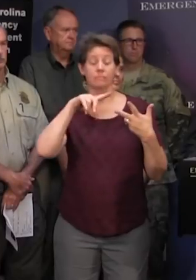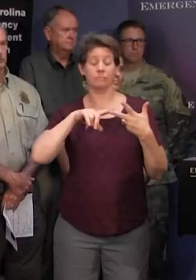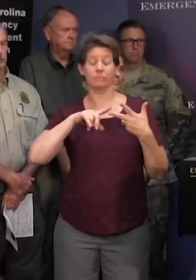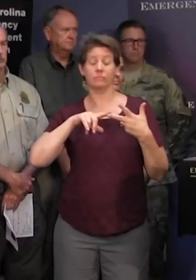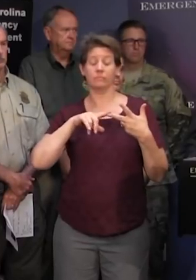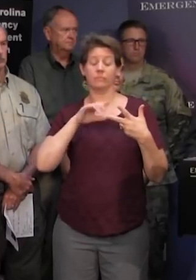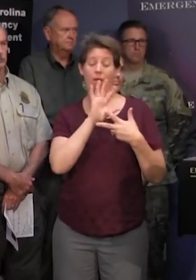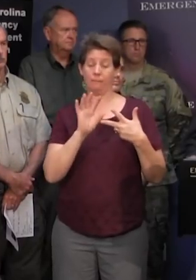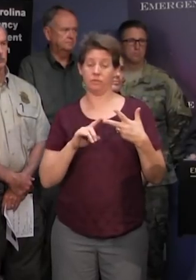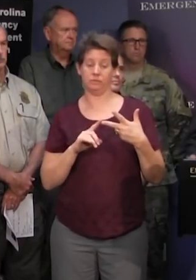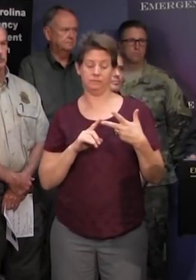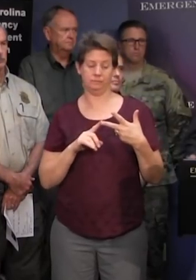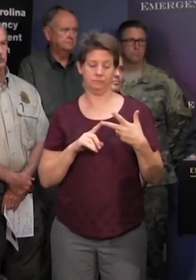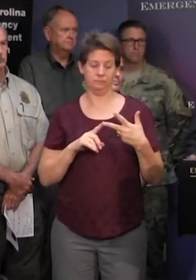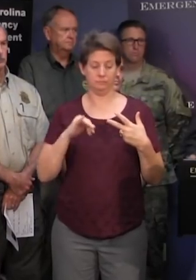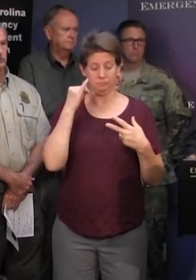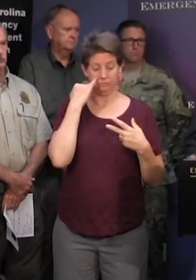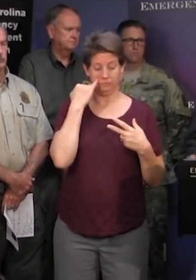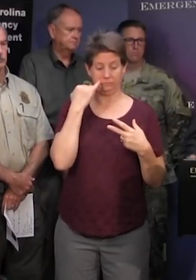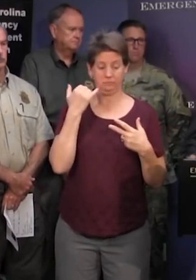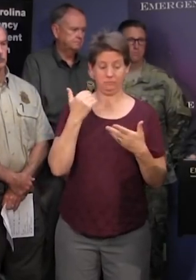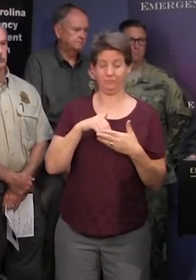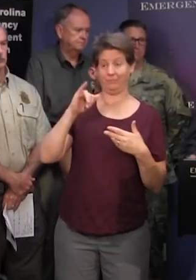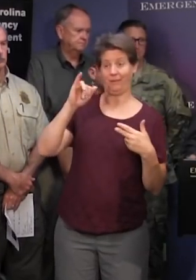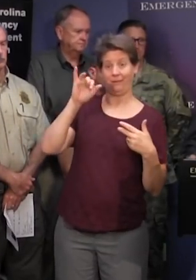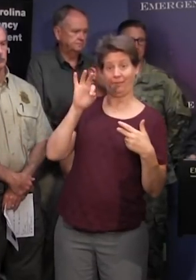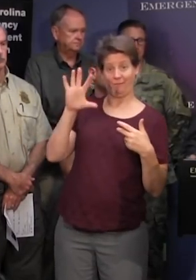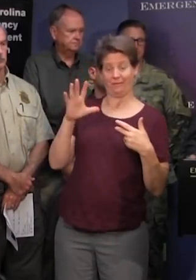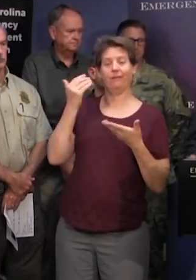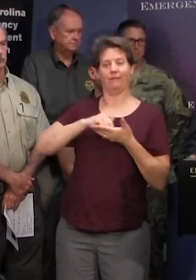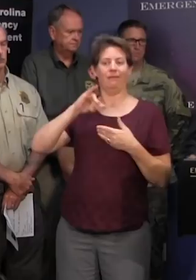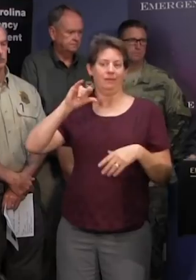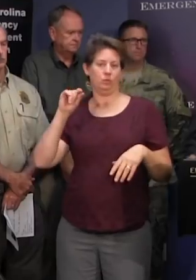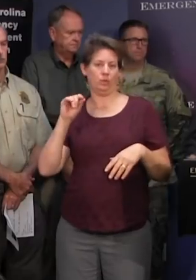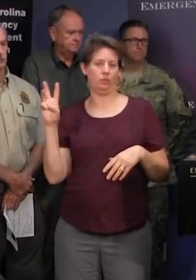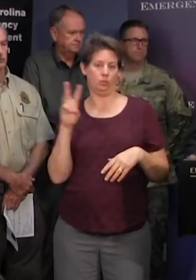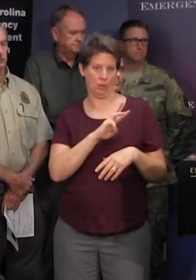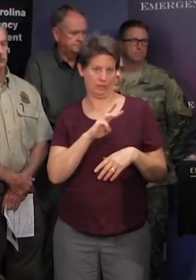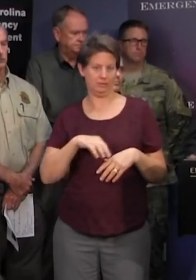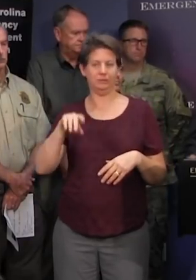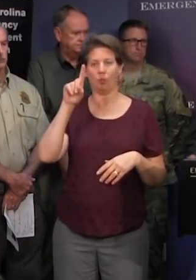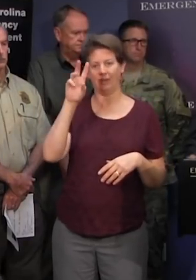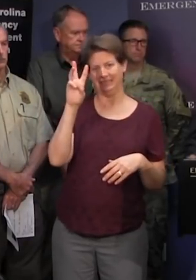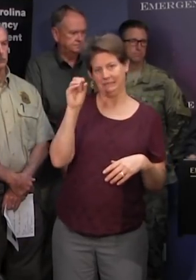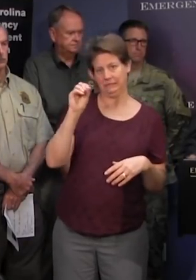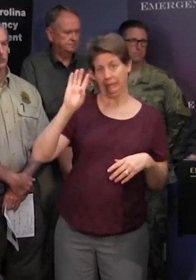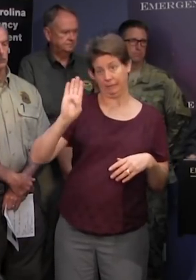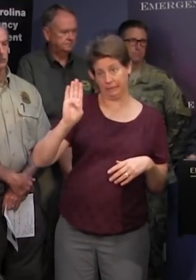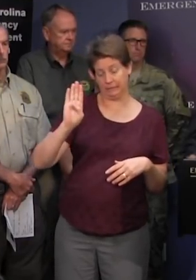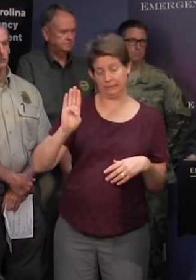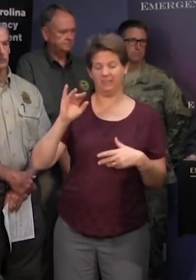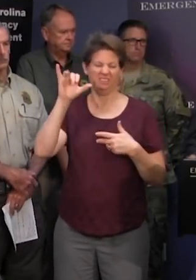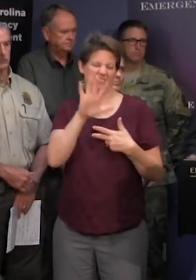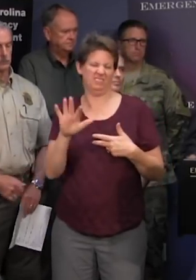be uh if you're on i-95 again i-20 westbound that would be exit 160 b uh